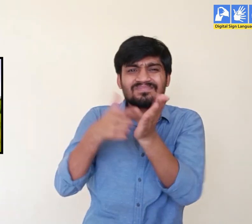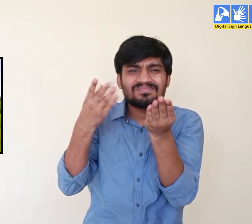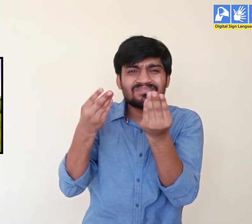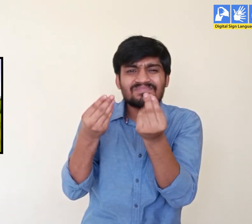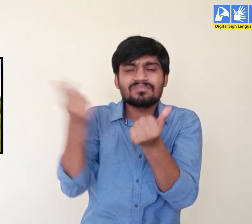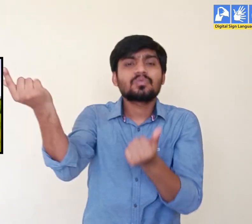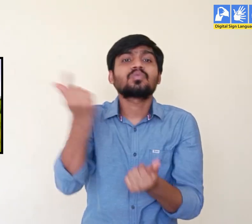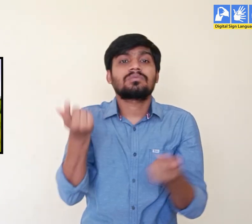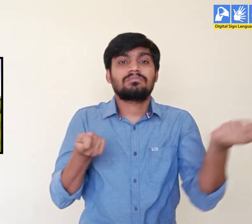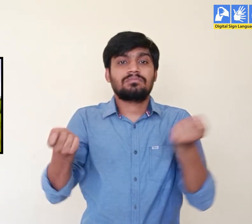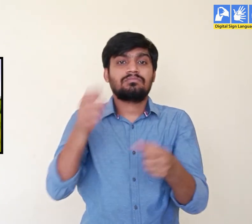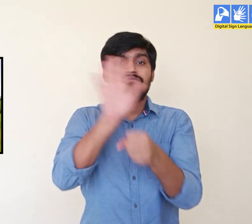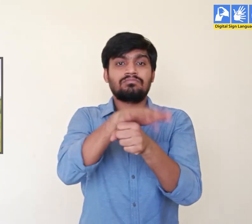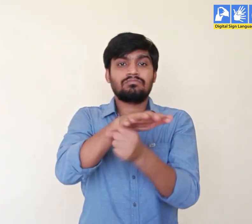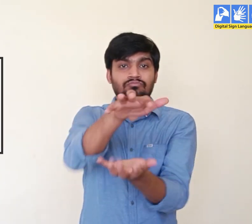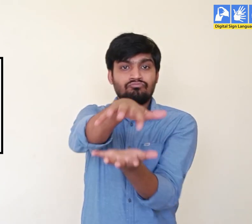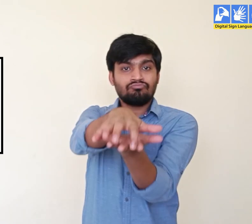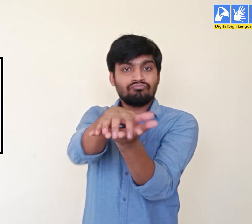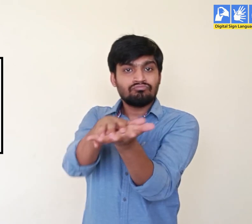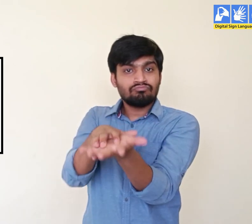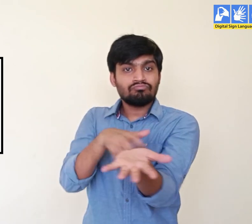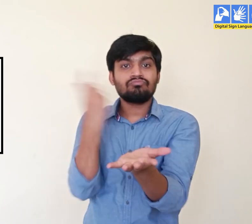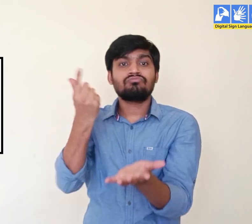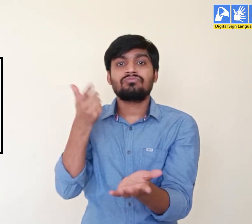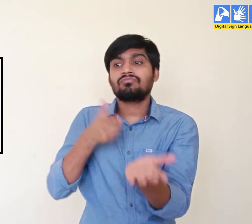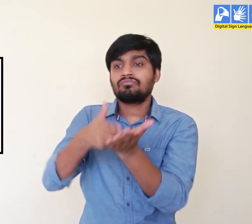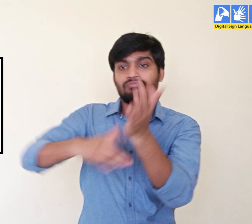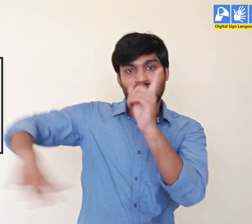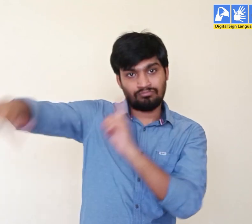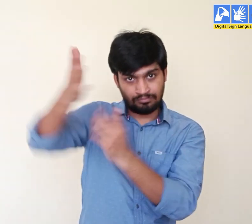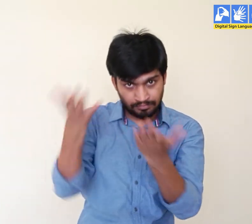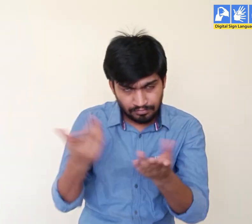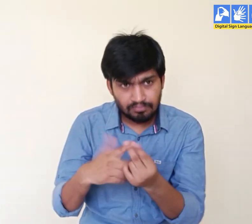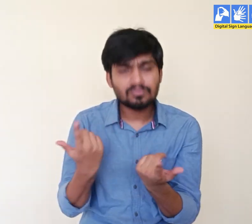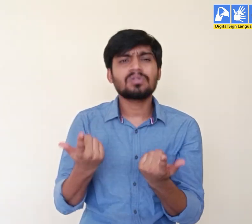On the village roads. On have tractors that are used for farming.